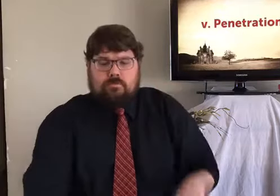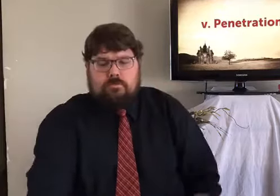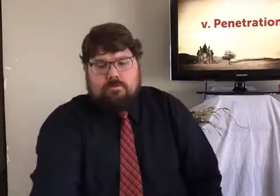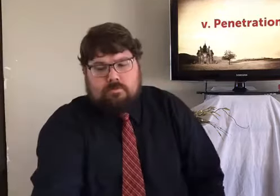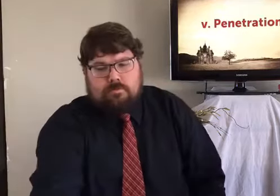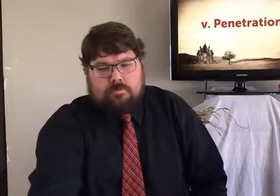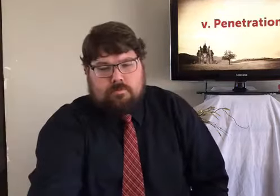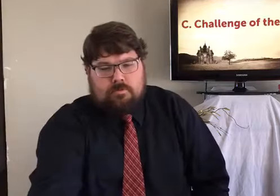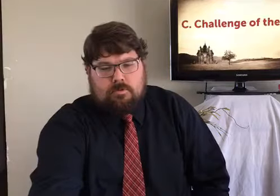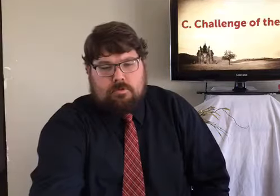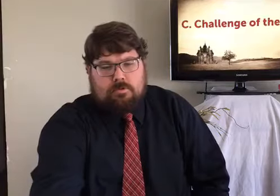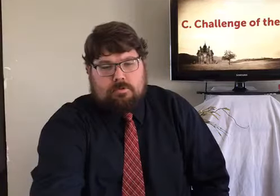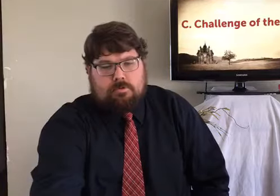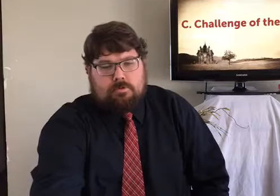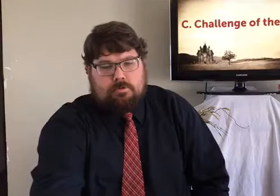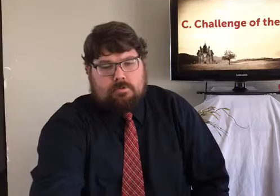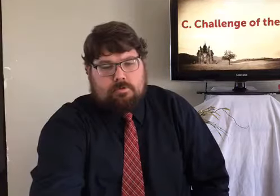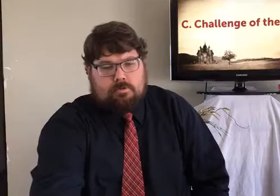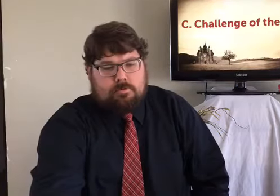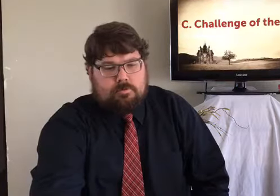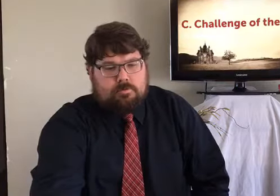Now, the challenge of salt.